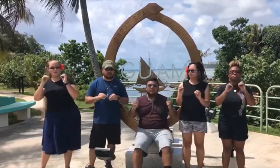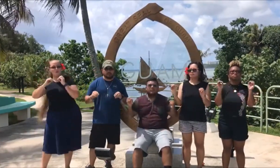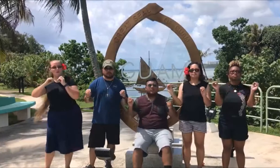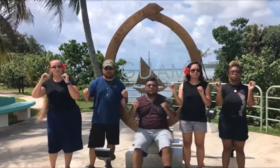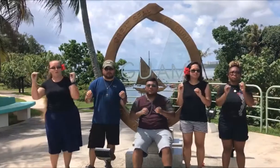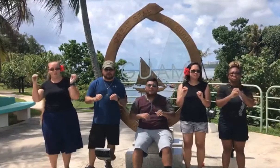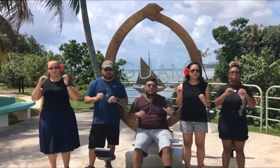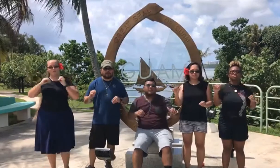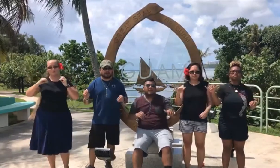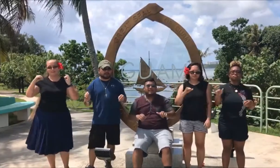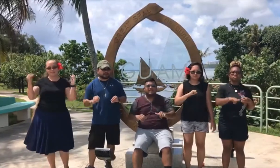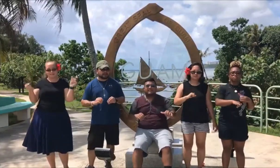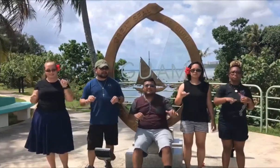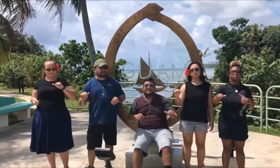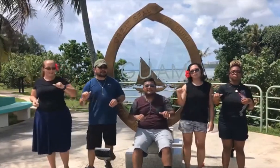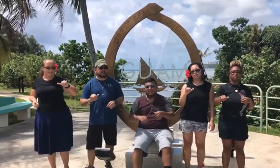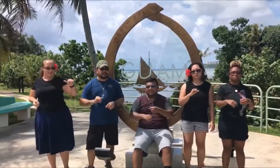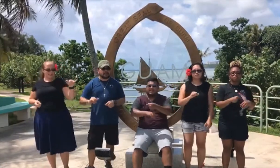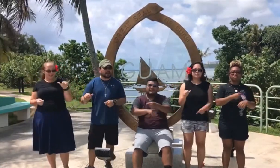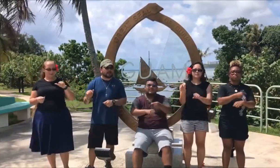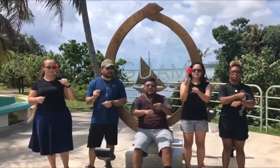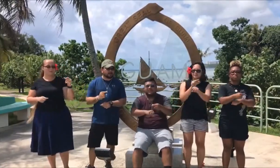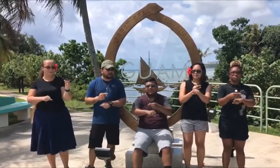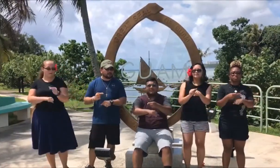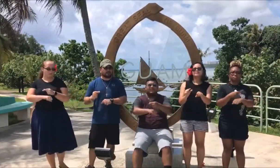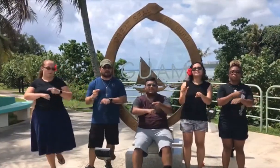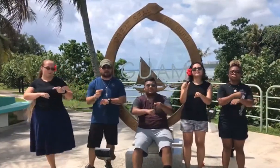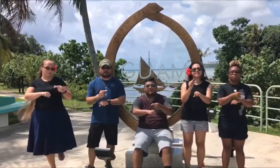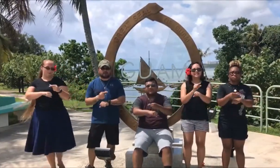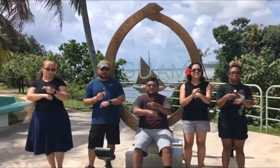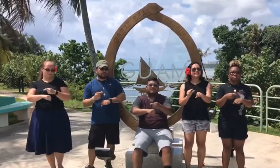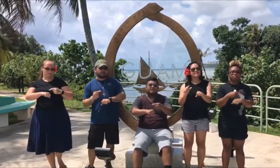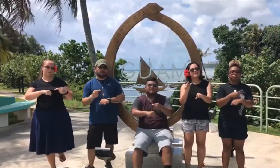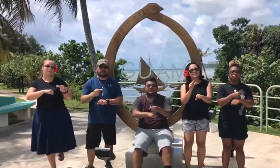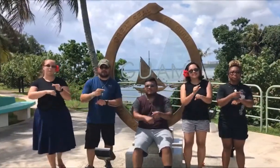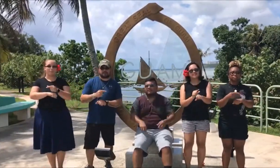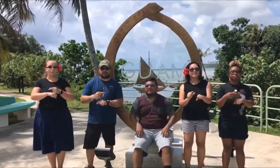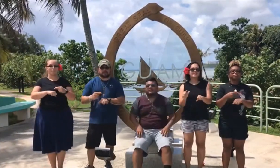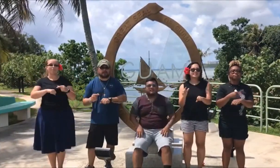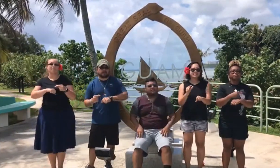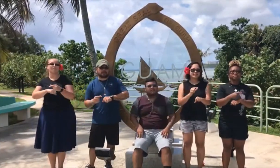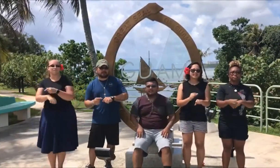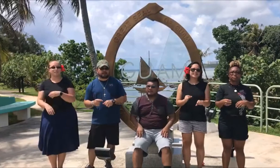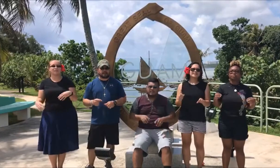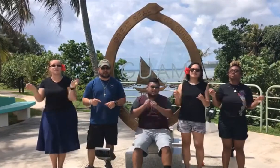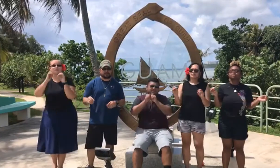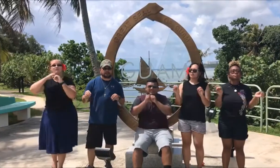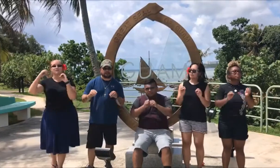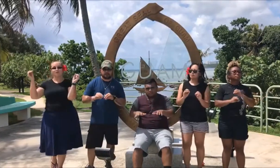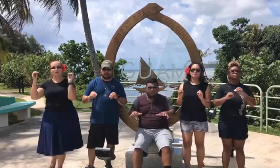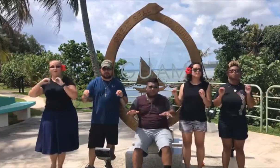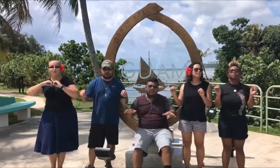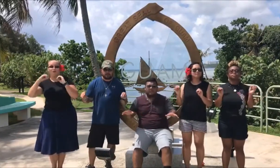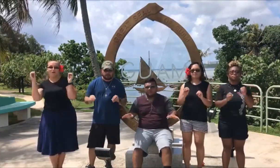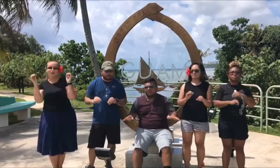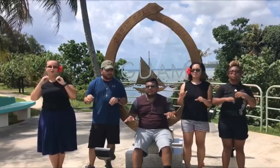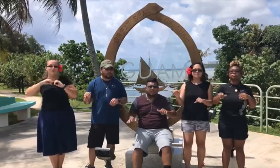there's no place place like home There is no